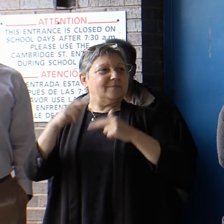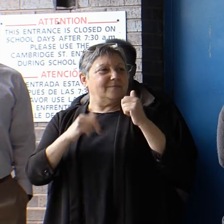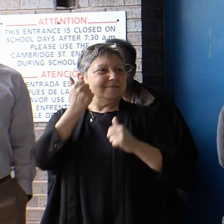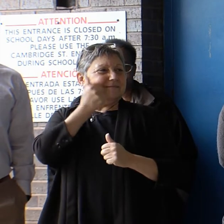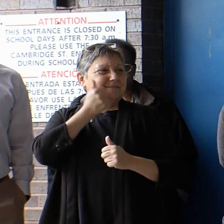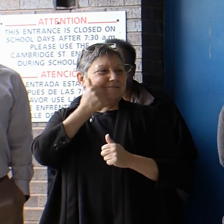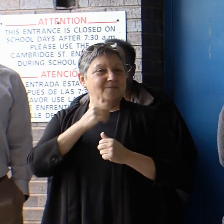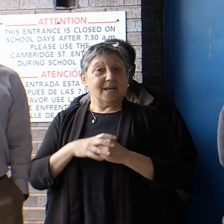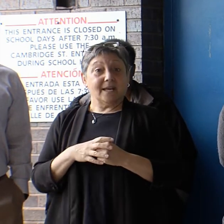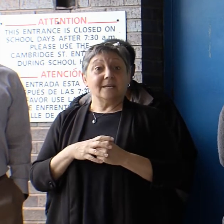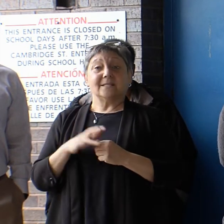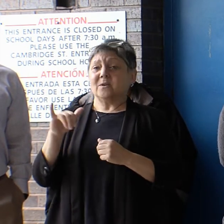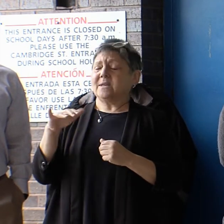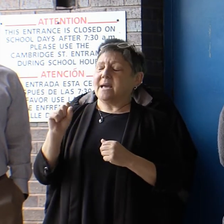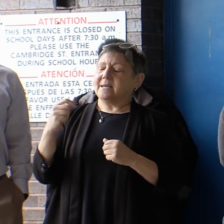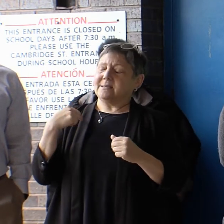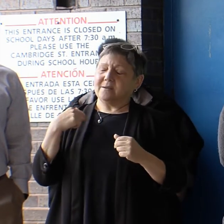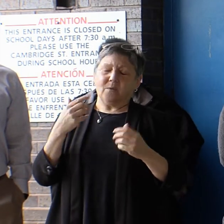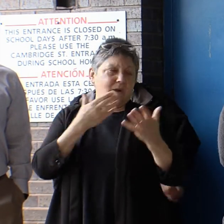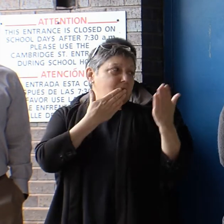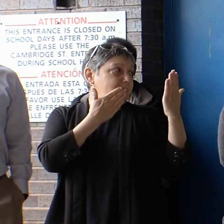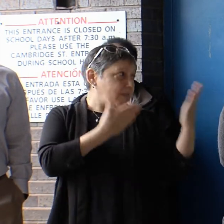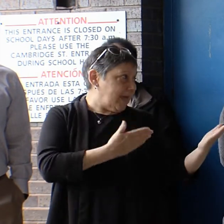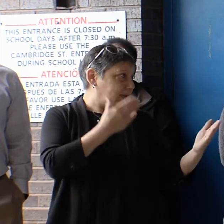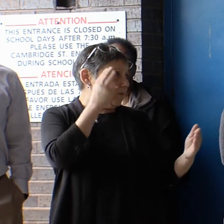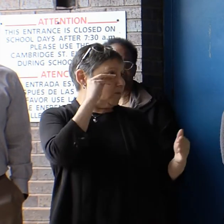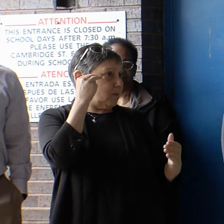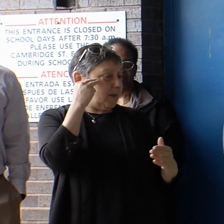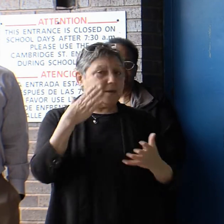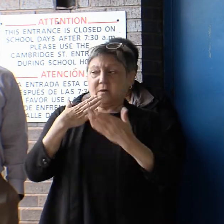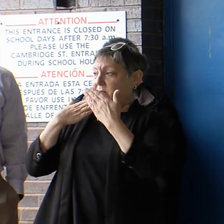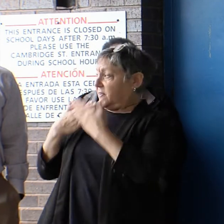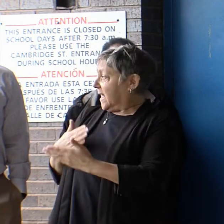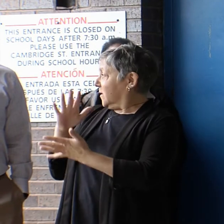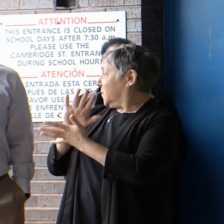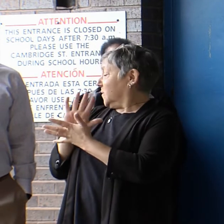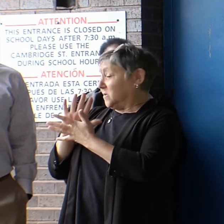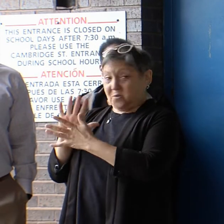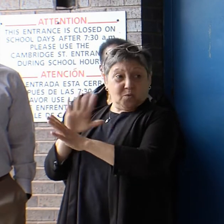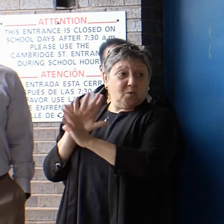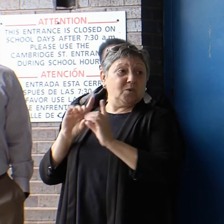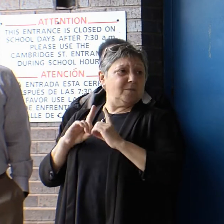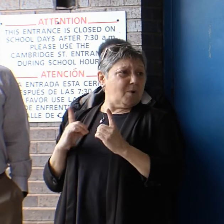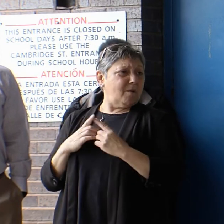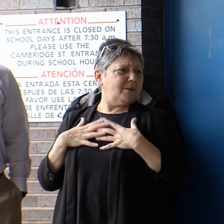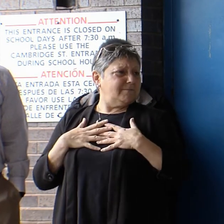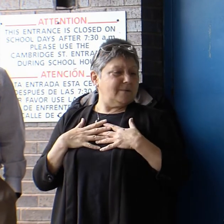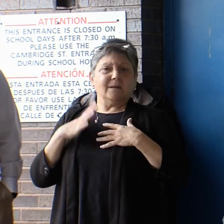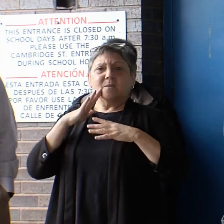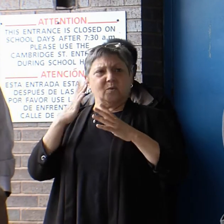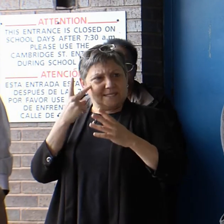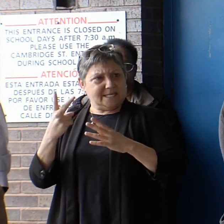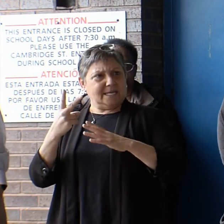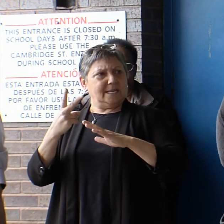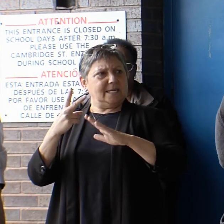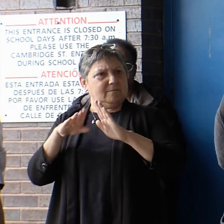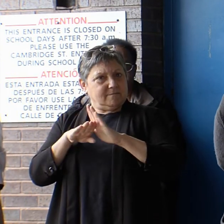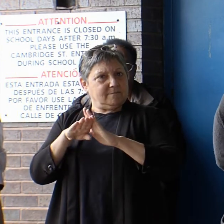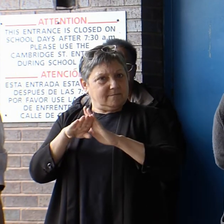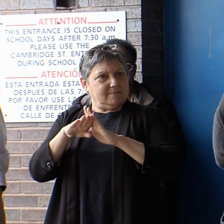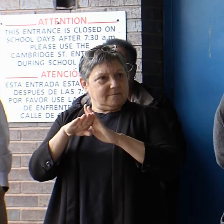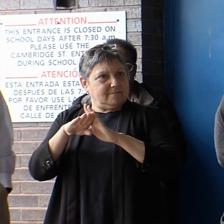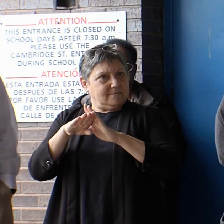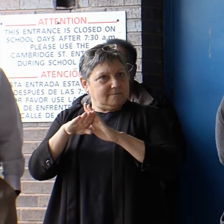So our members are so grateful to the Mayor Wu and the school department for this crucial step toward progress within BPS to create the